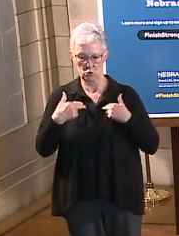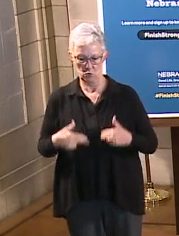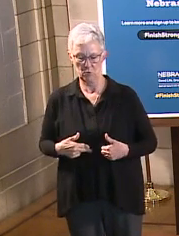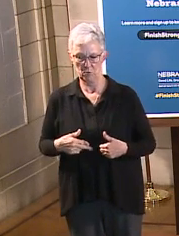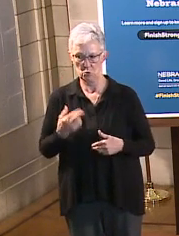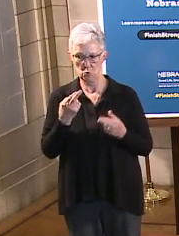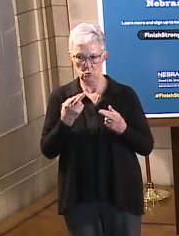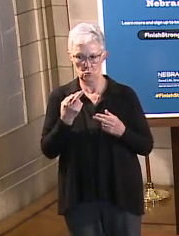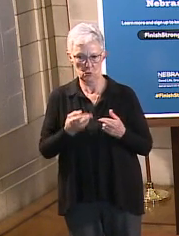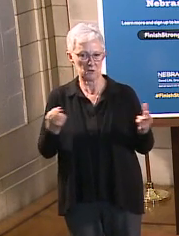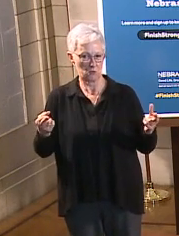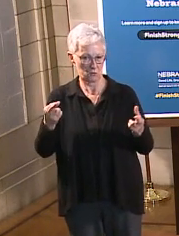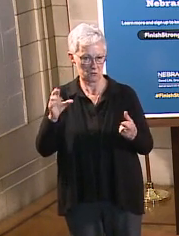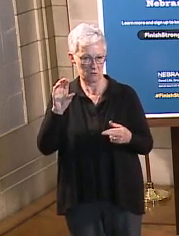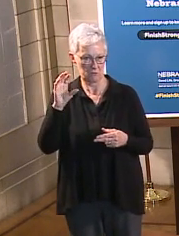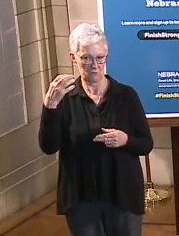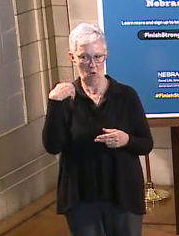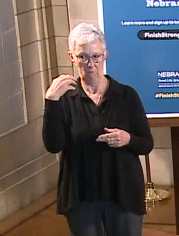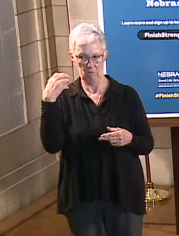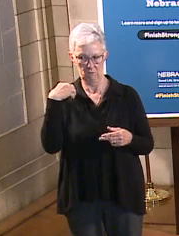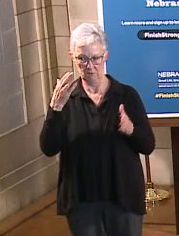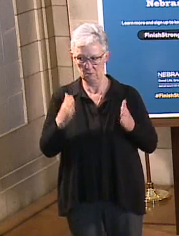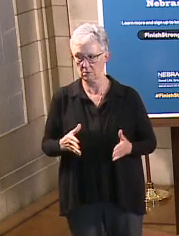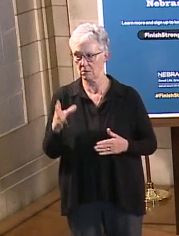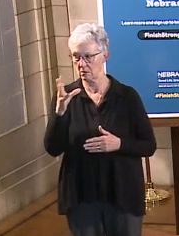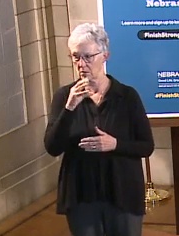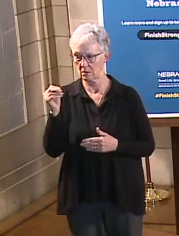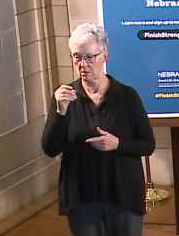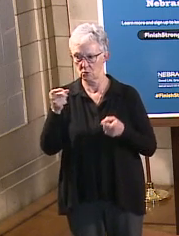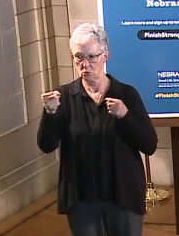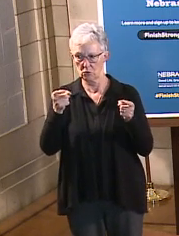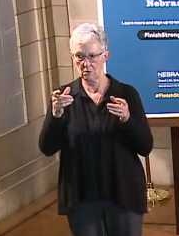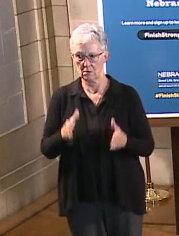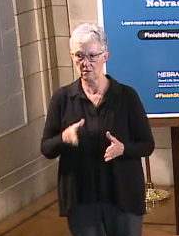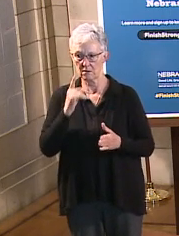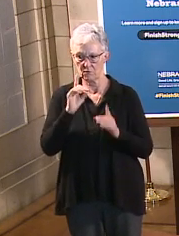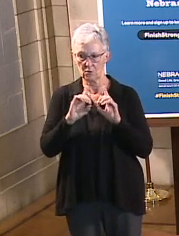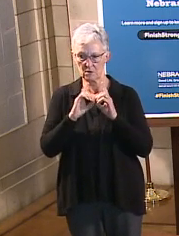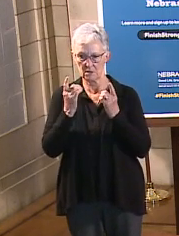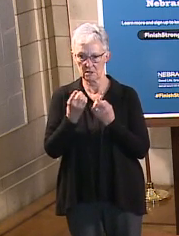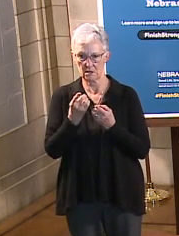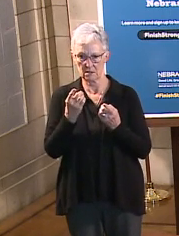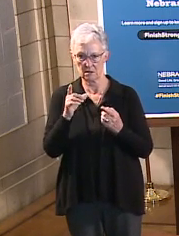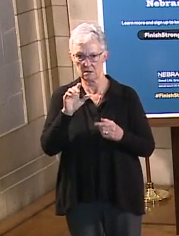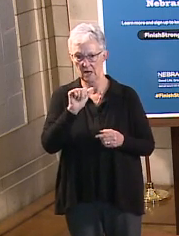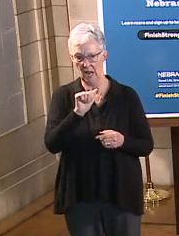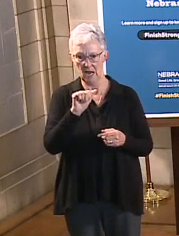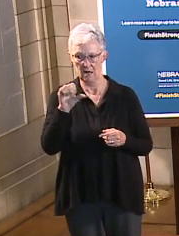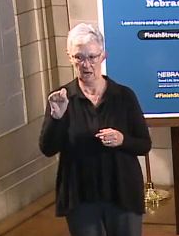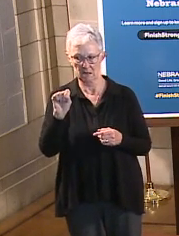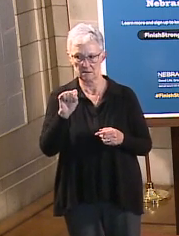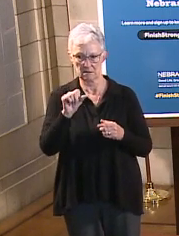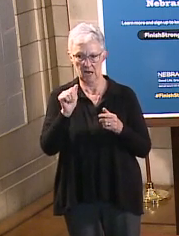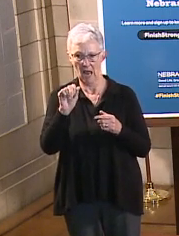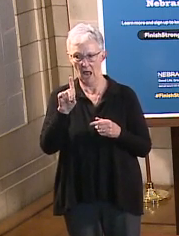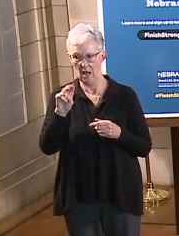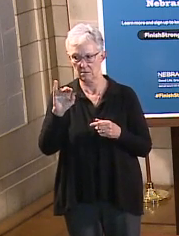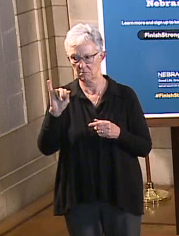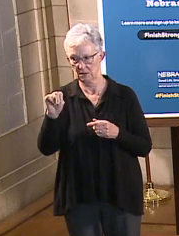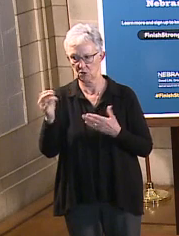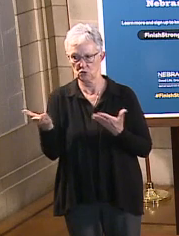as well as the Director for the Department of Administrative Services, to talk about some of our military and